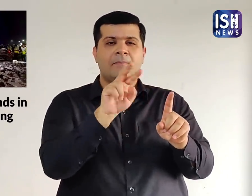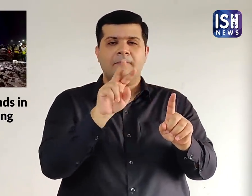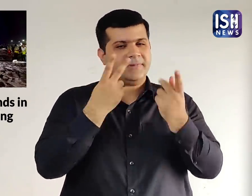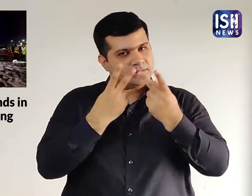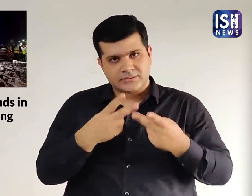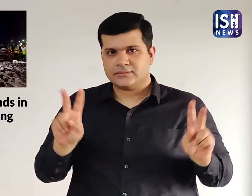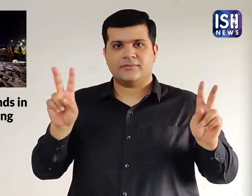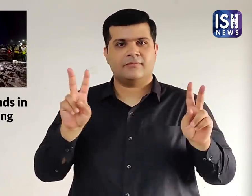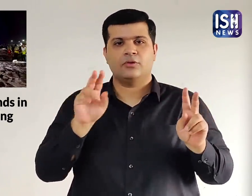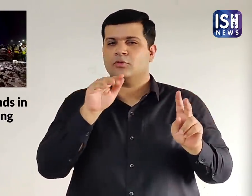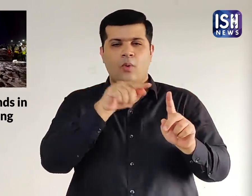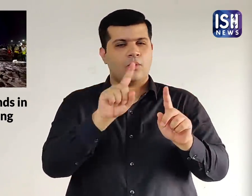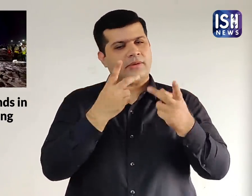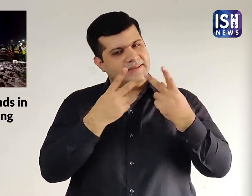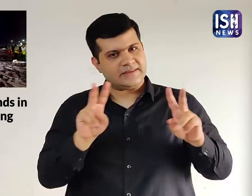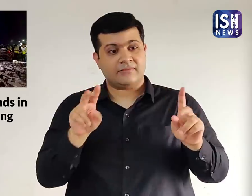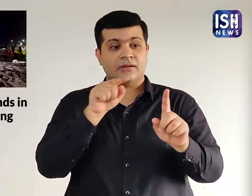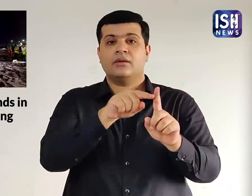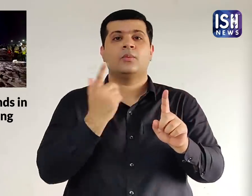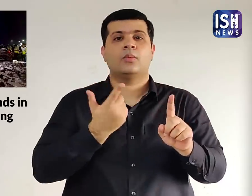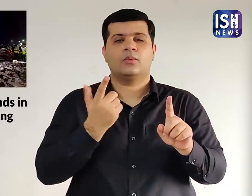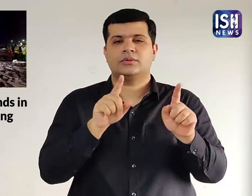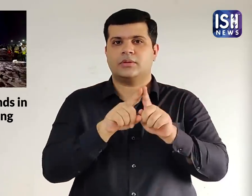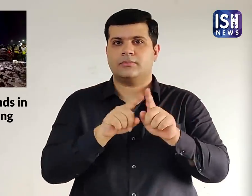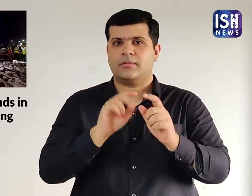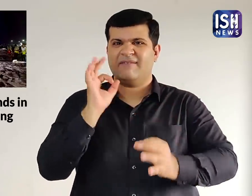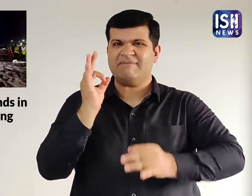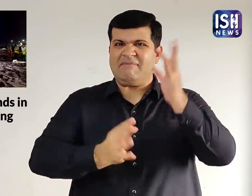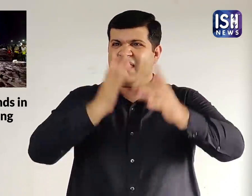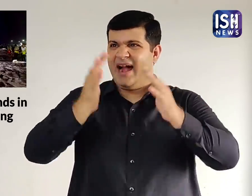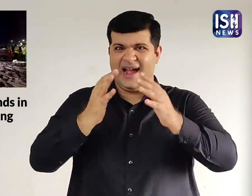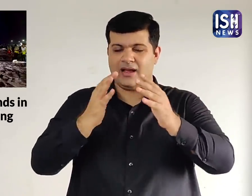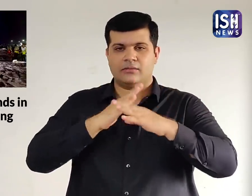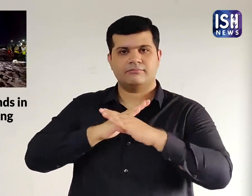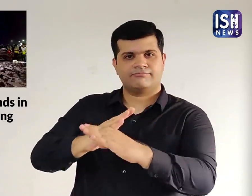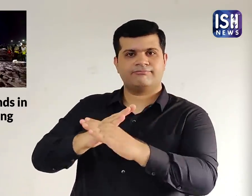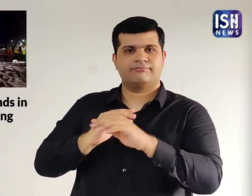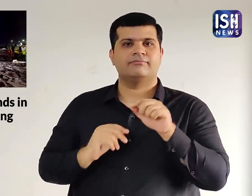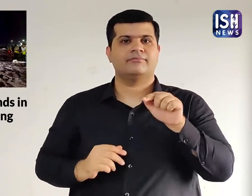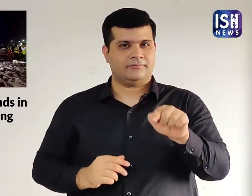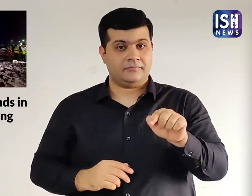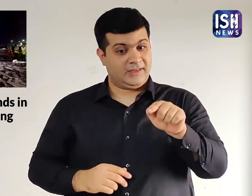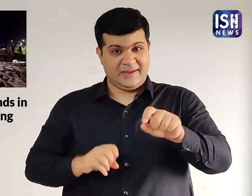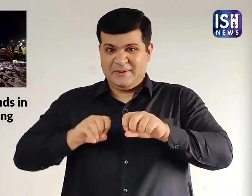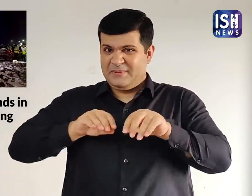This was a fire suppression foam that ensures that the aircraft doesn't catch fire on landing.